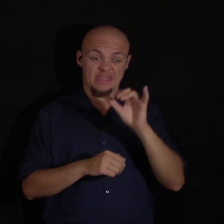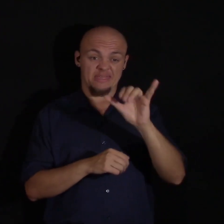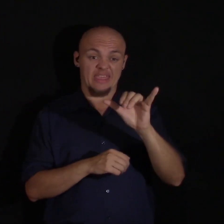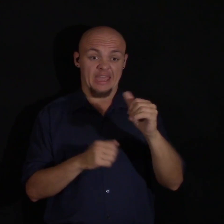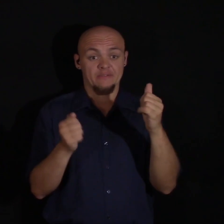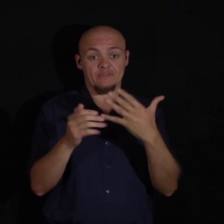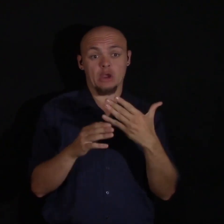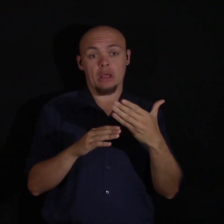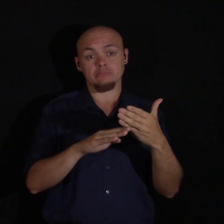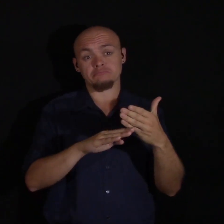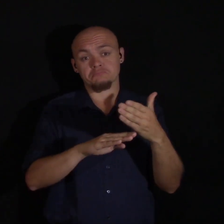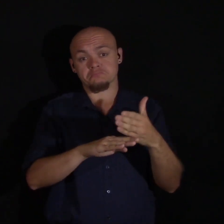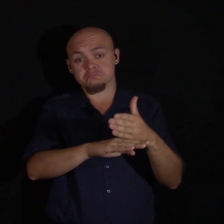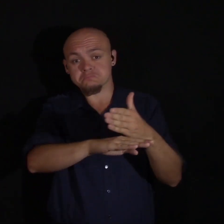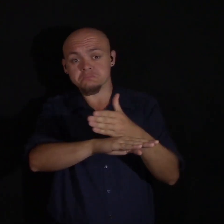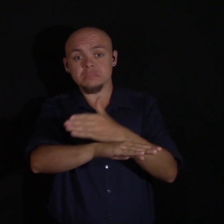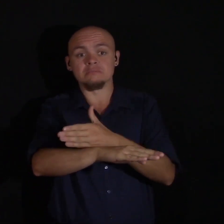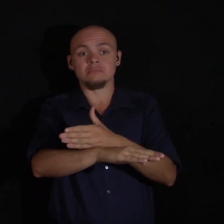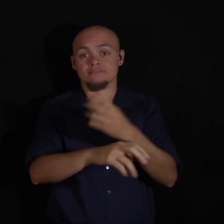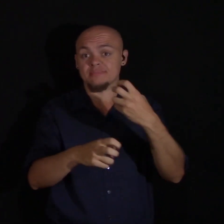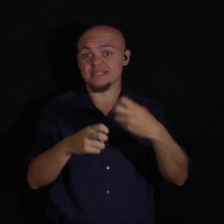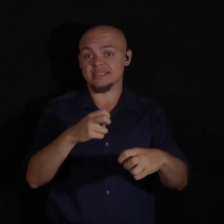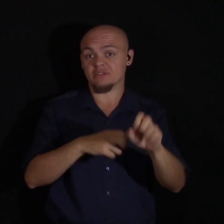but it's still difficult for me.